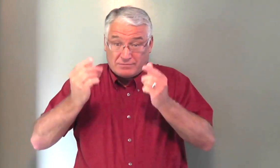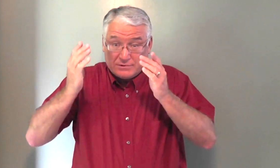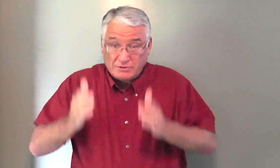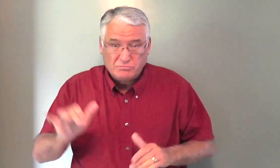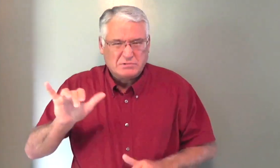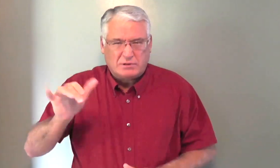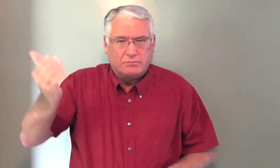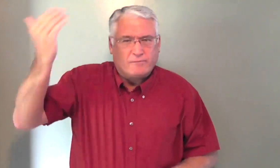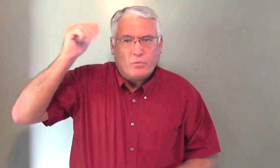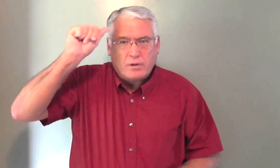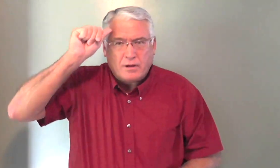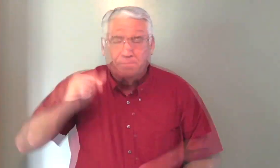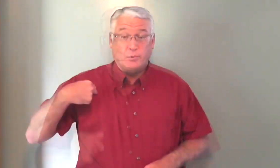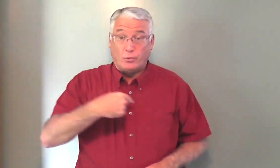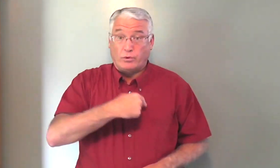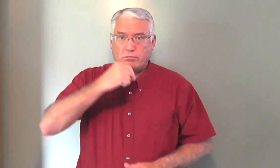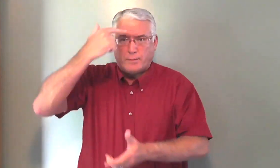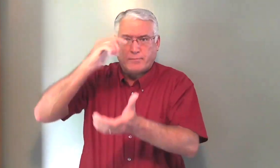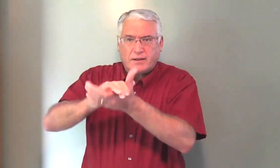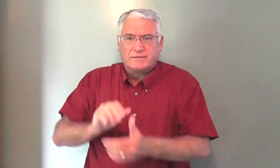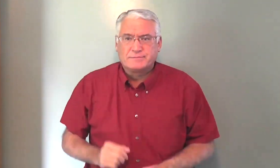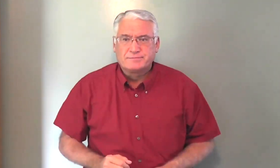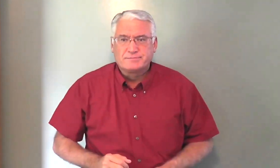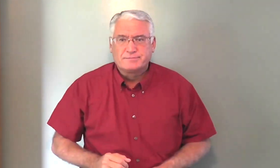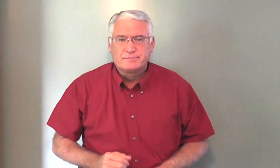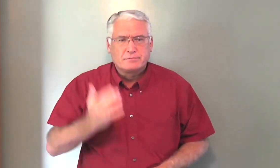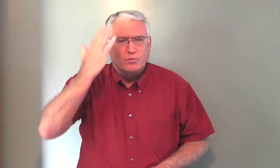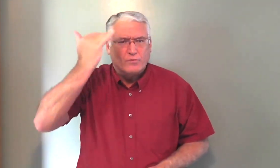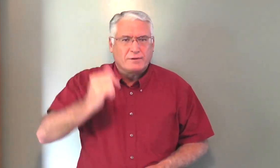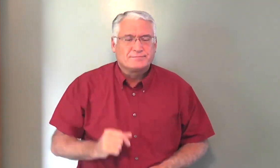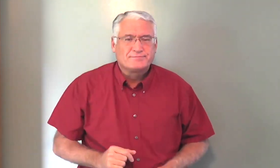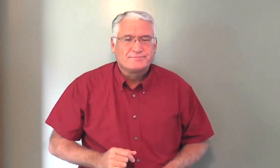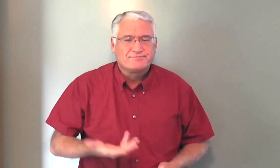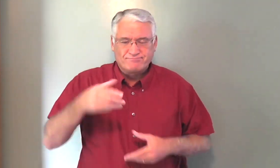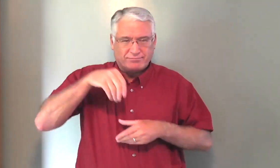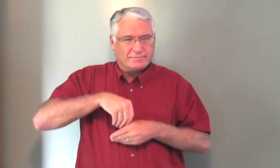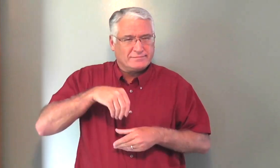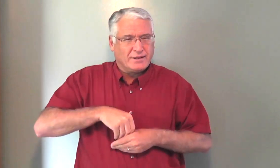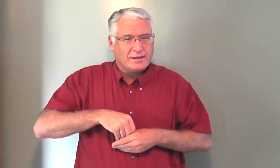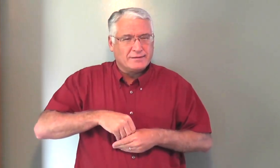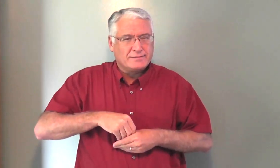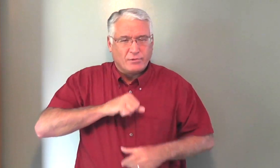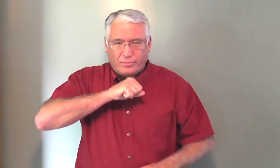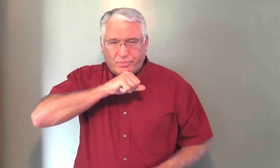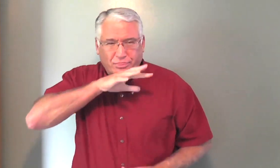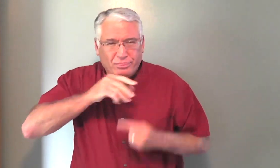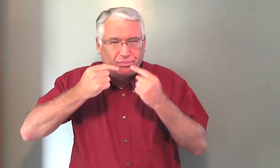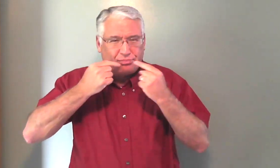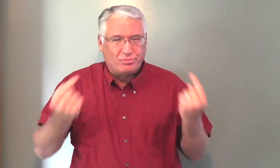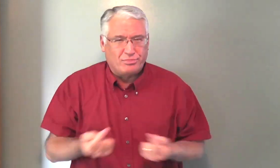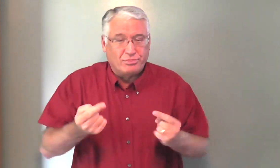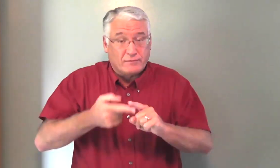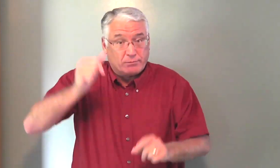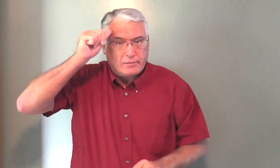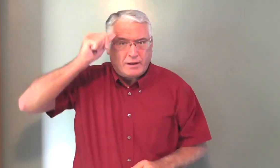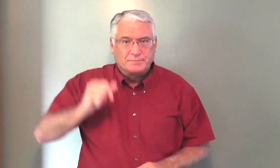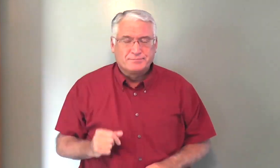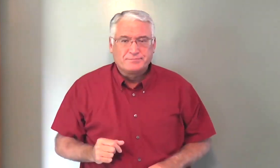We are all sinners the same as Adam. We do not believe. Why? Because inside, we are all corrupted with the sinful